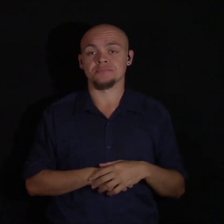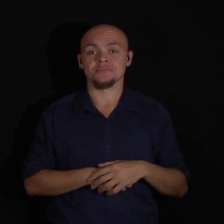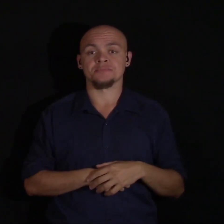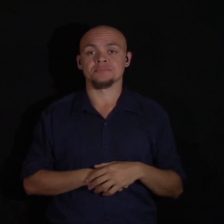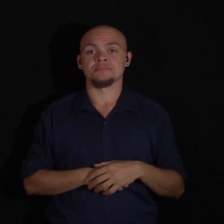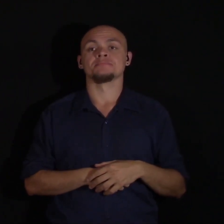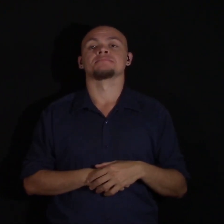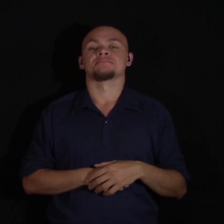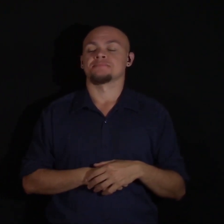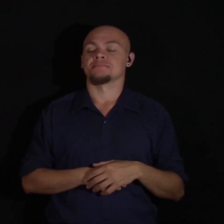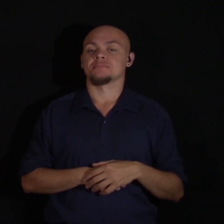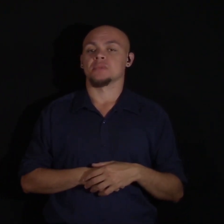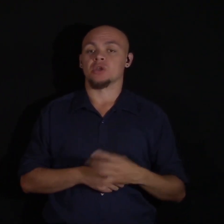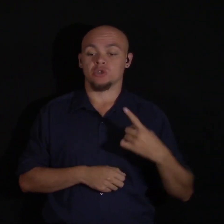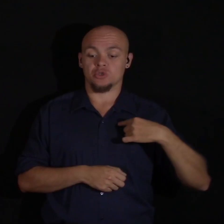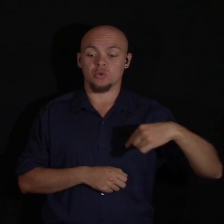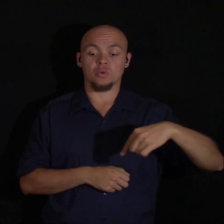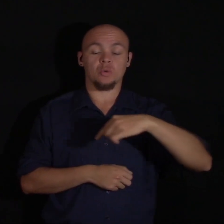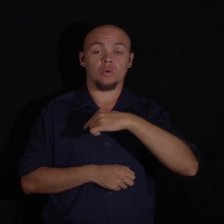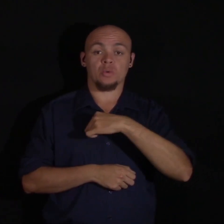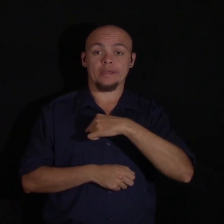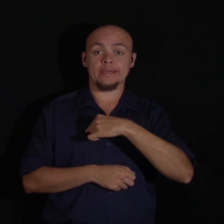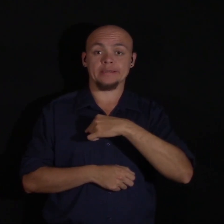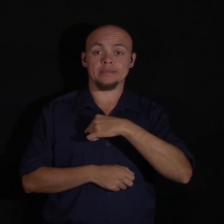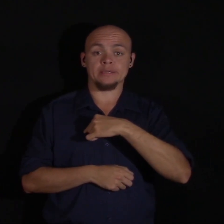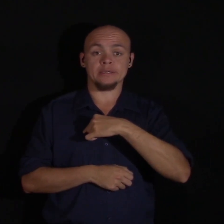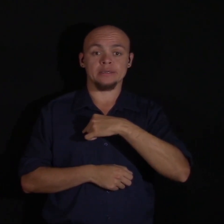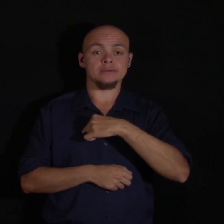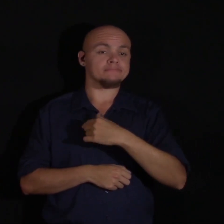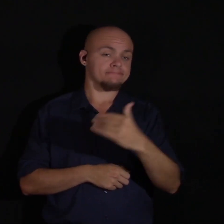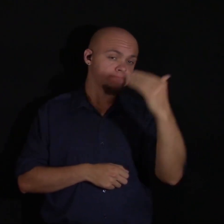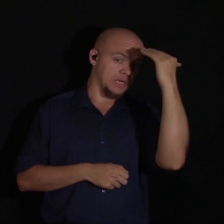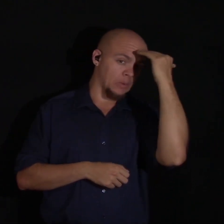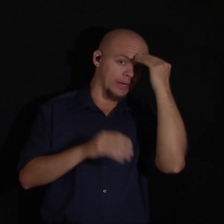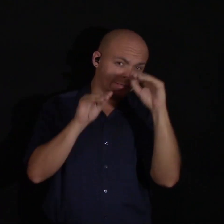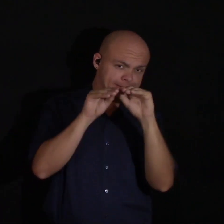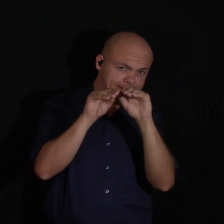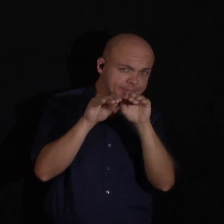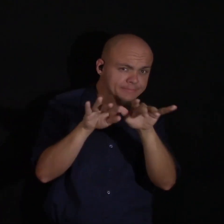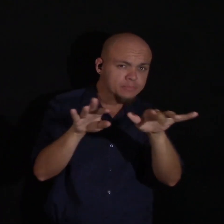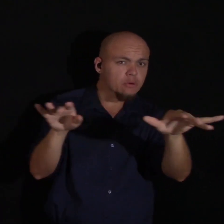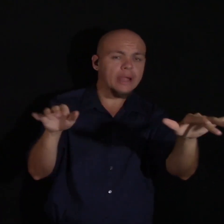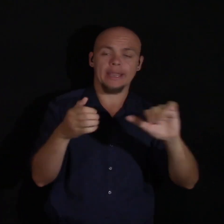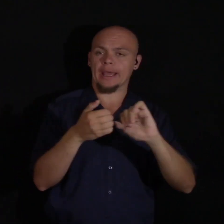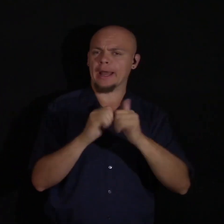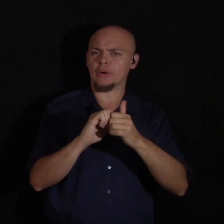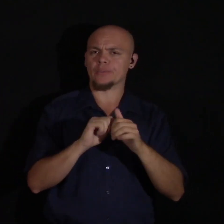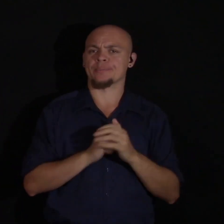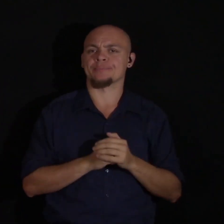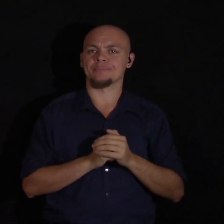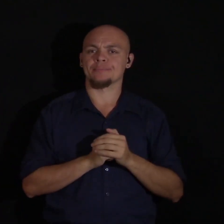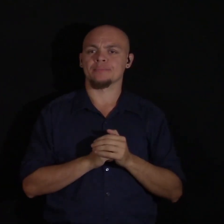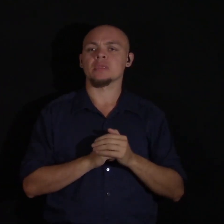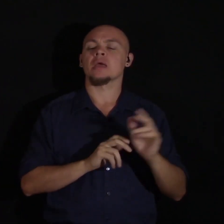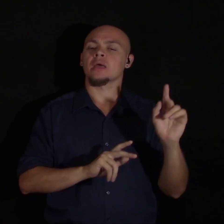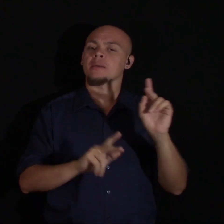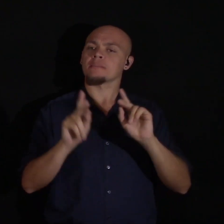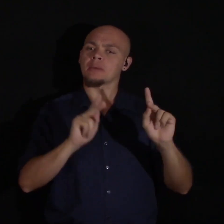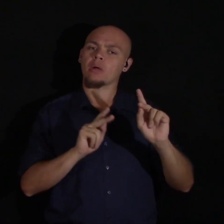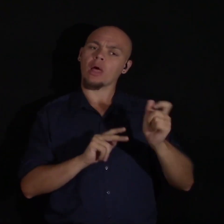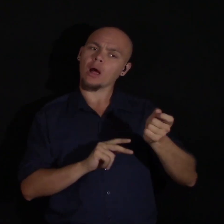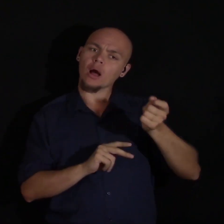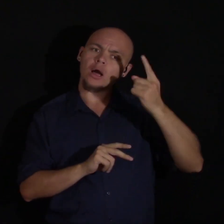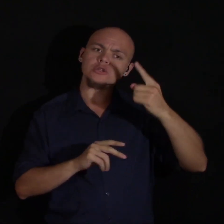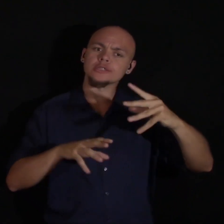So how can we spread awareness? How can we make it more possible for people to understand and accept